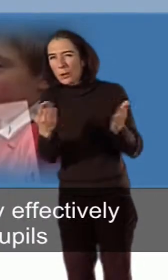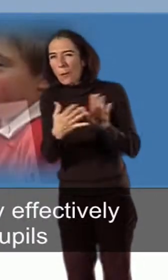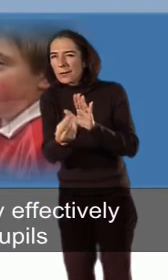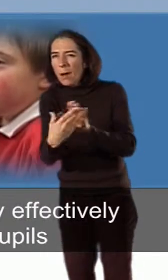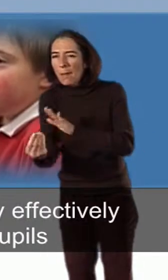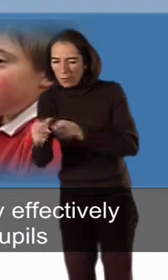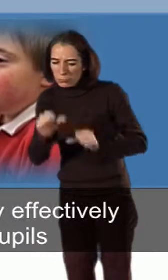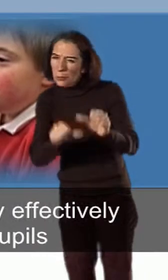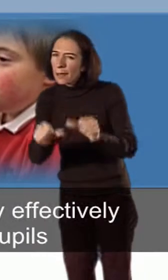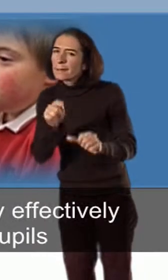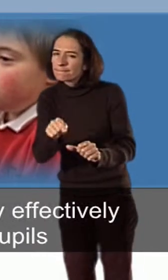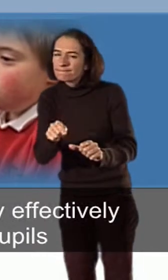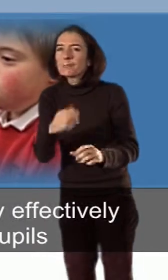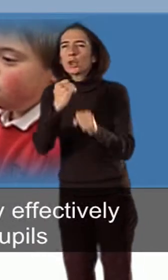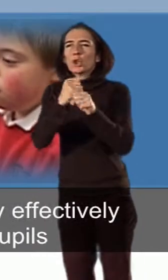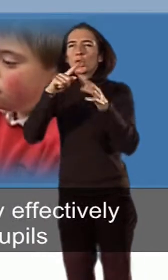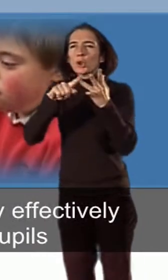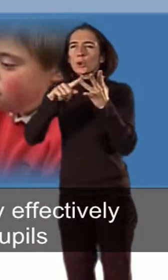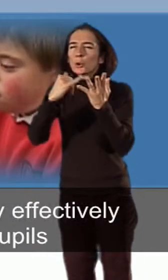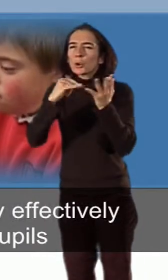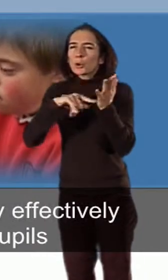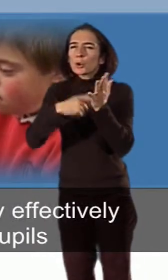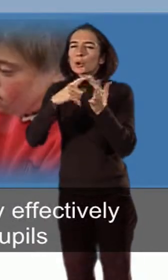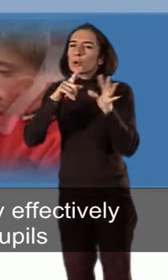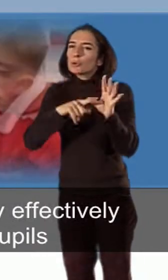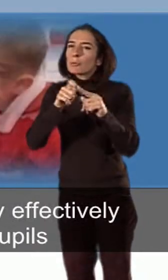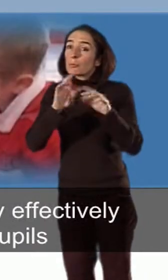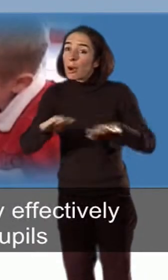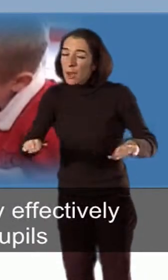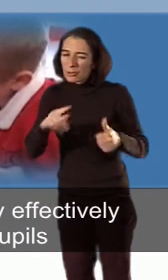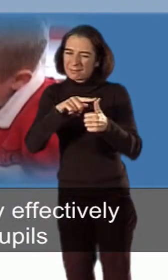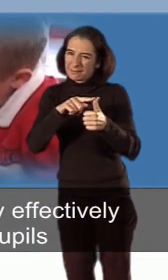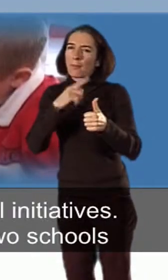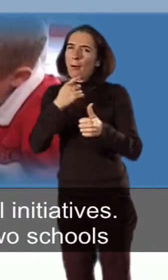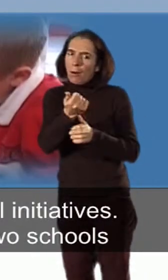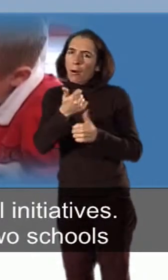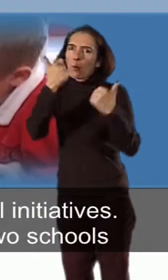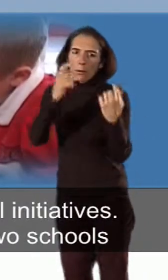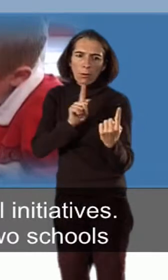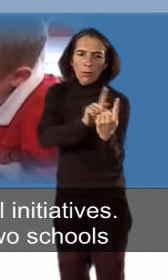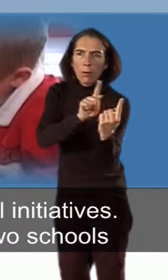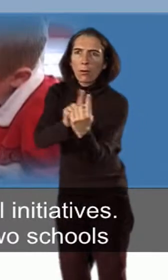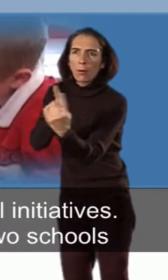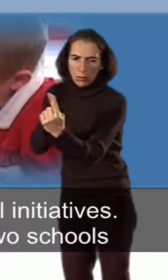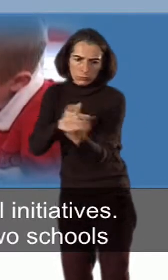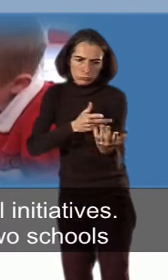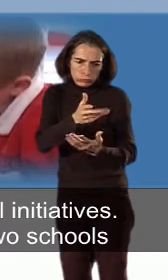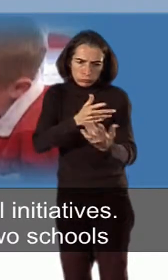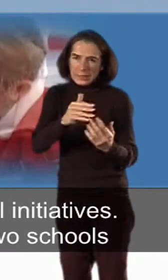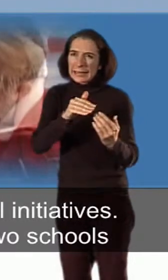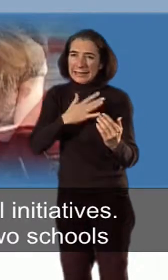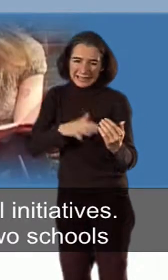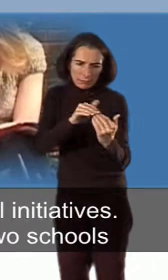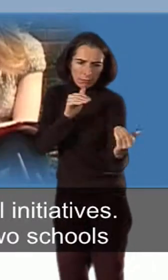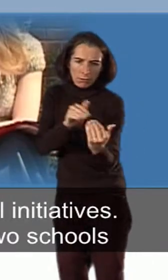Goostry Primary is responding very effectively to the needs of individual disabled pupils and starting to develop whole school initiatives.